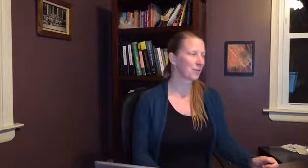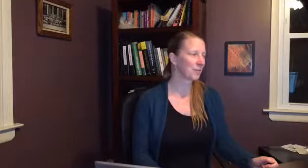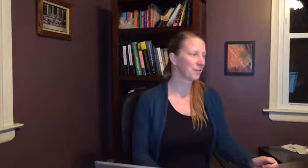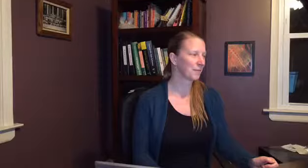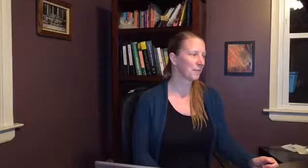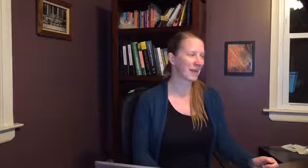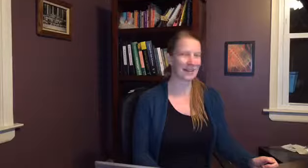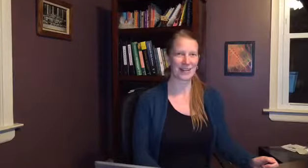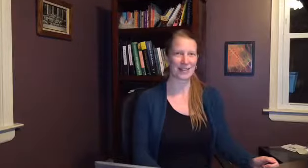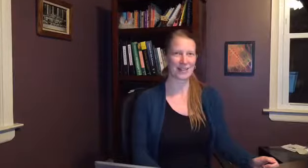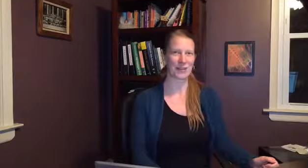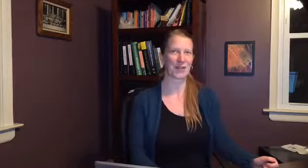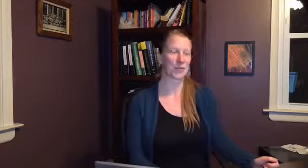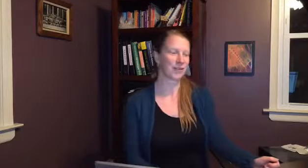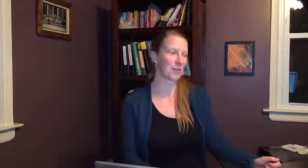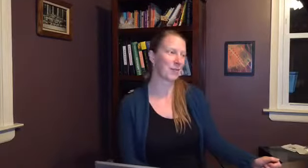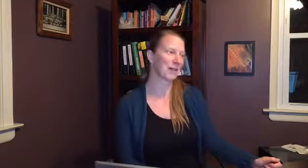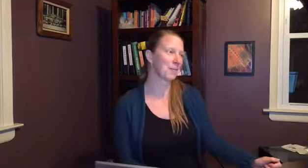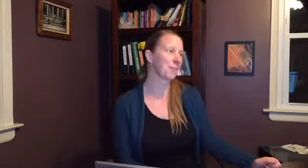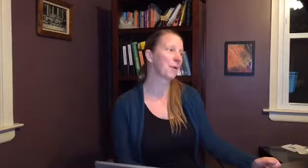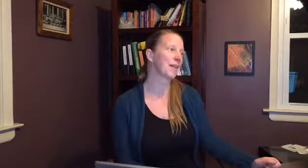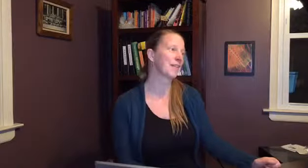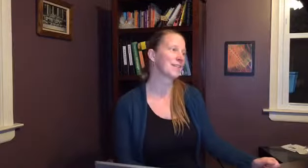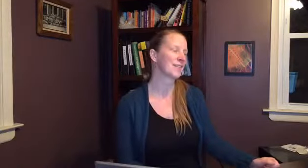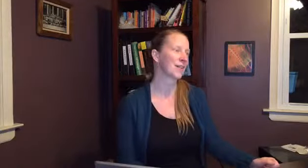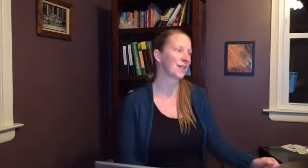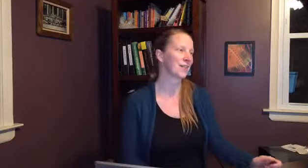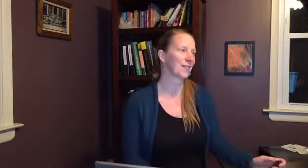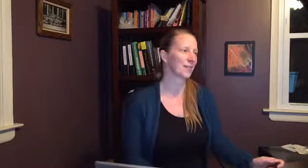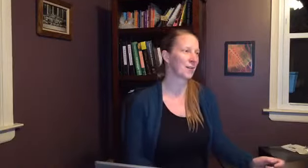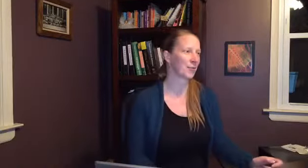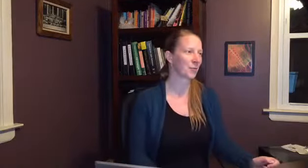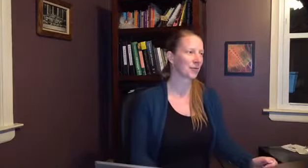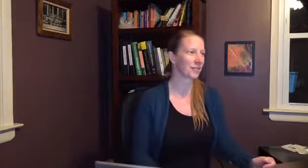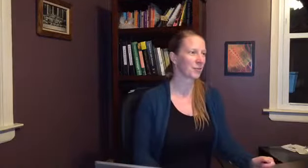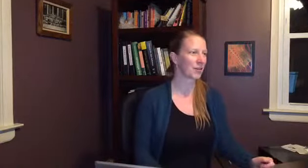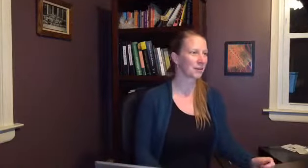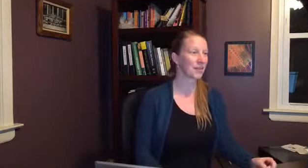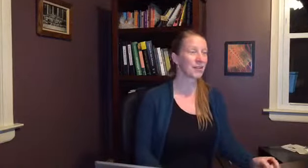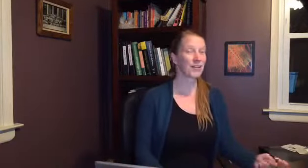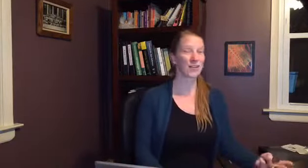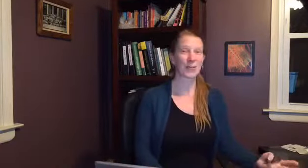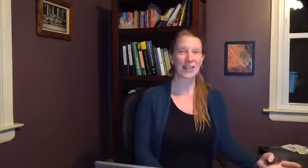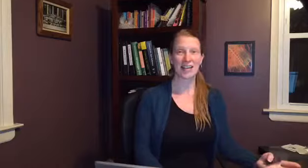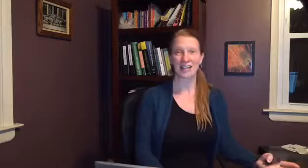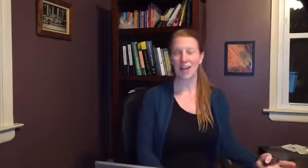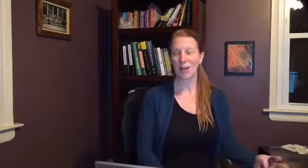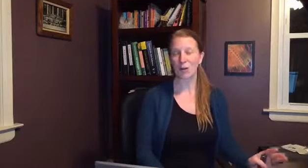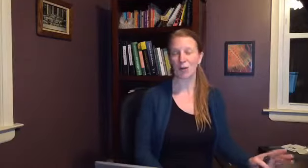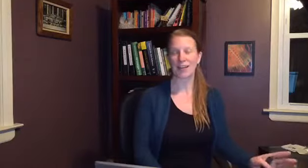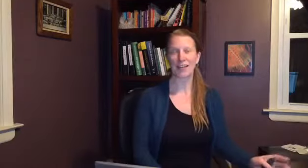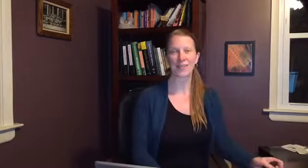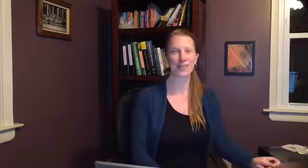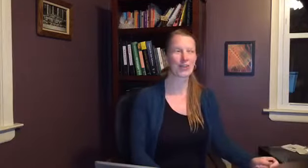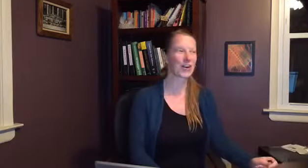might not necessarily want to know about it but it's a very important subject so it's eight o'clock we're gonna give a start